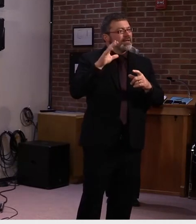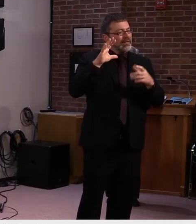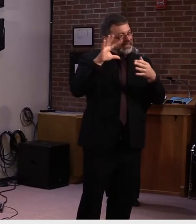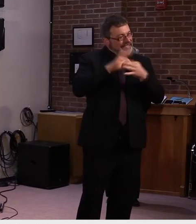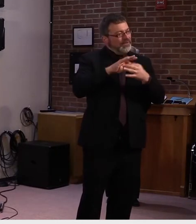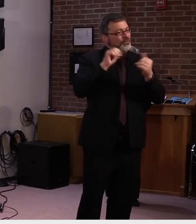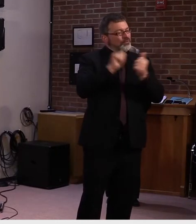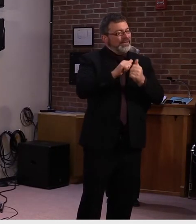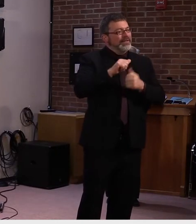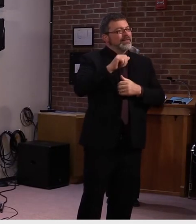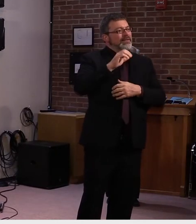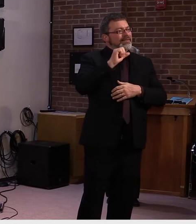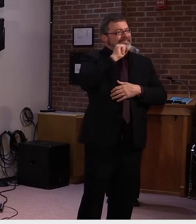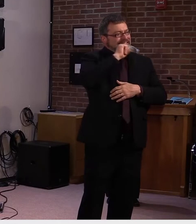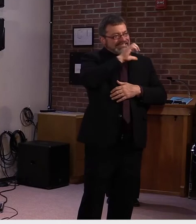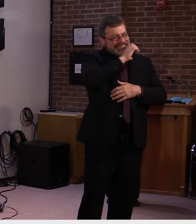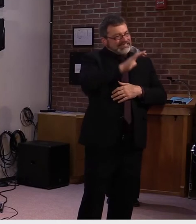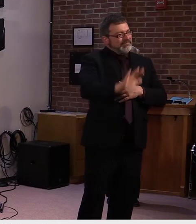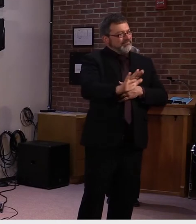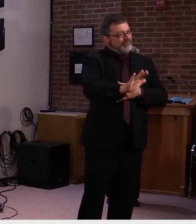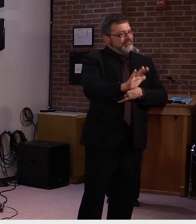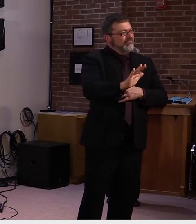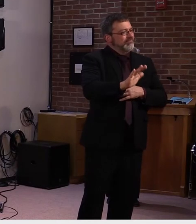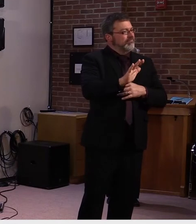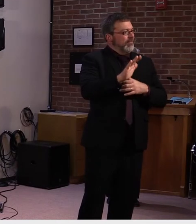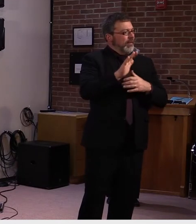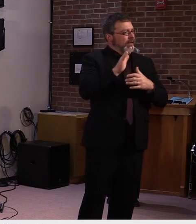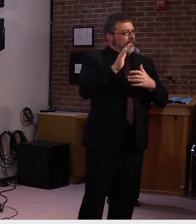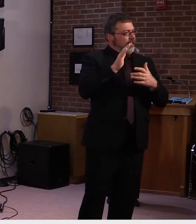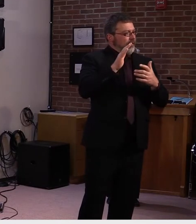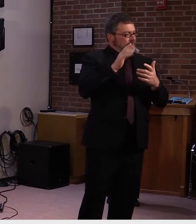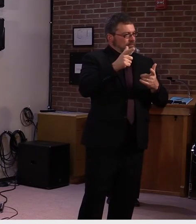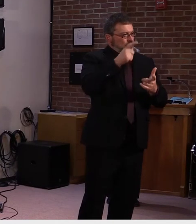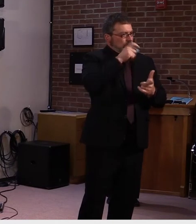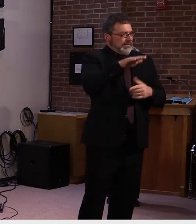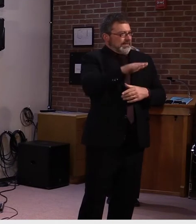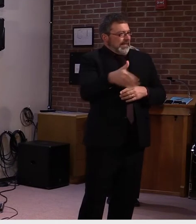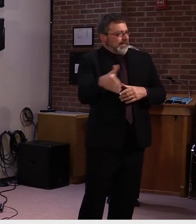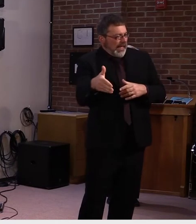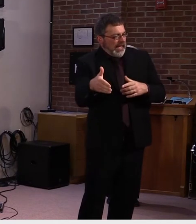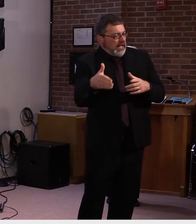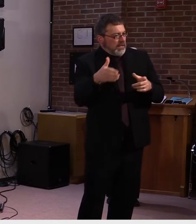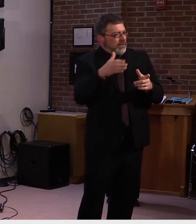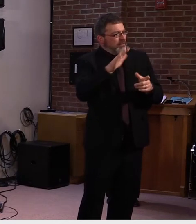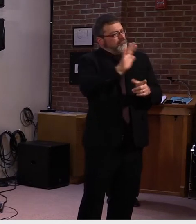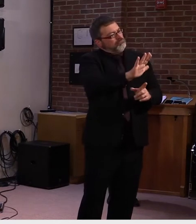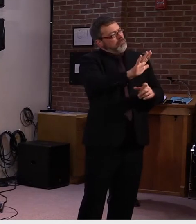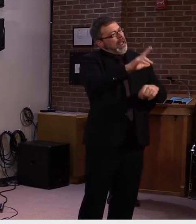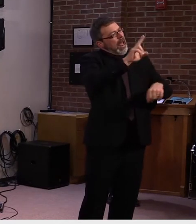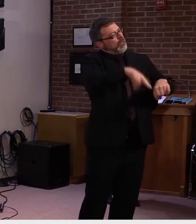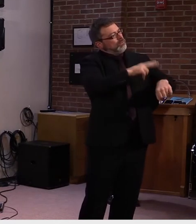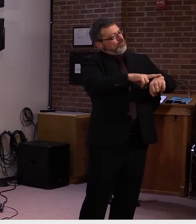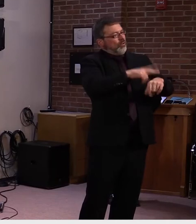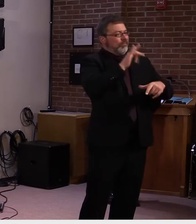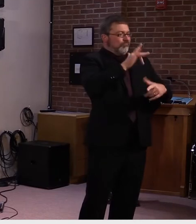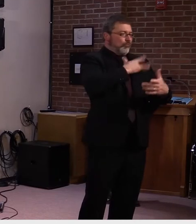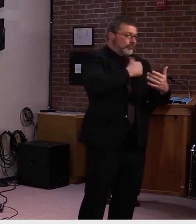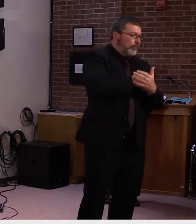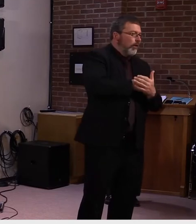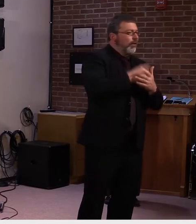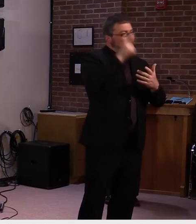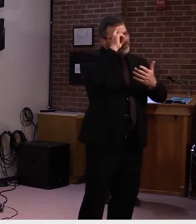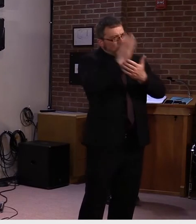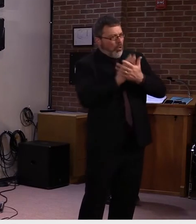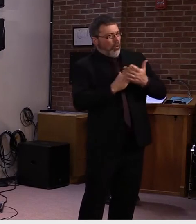um, just naturally. I've asked, uh, I've asked about these numbers, and we haven't, you know, we haven't, um, seen